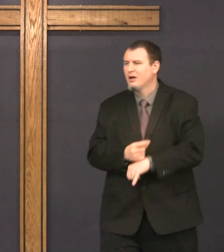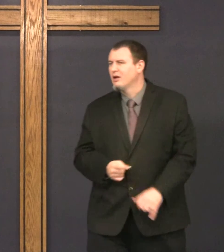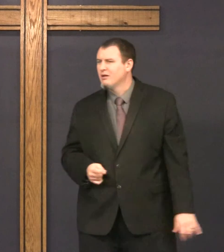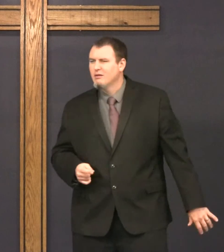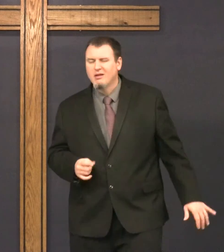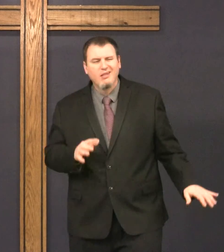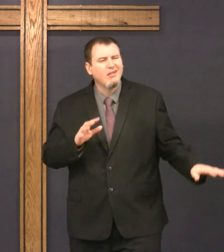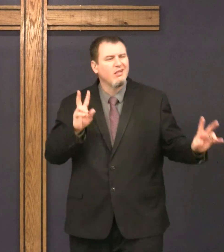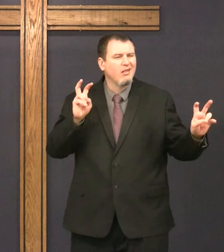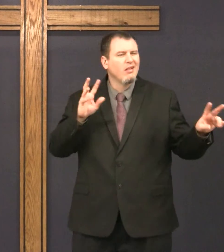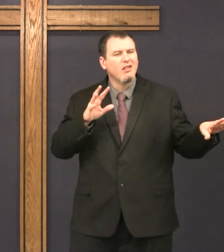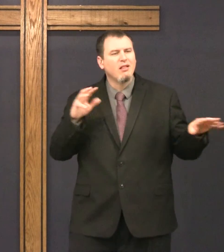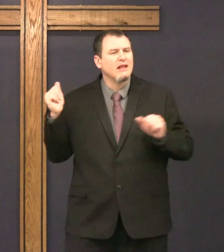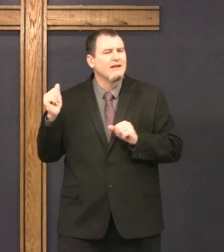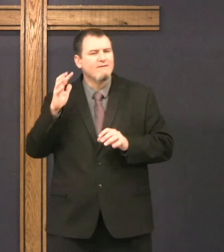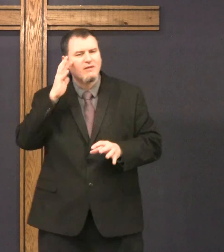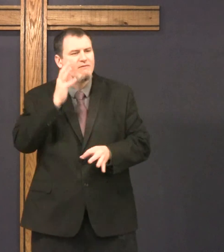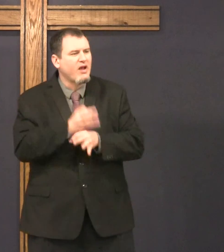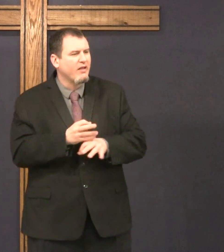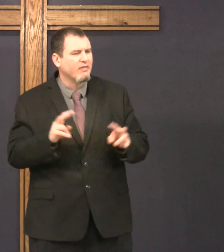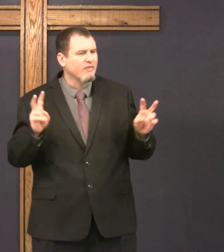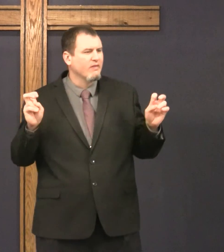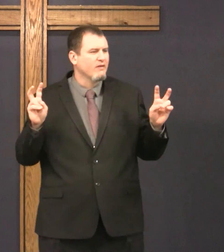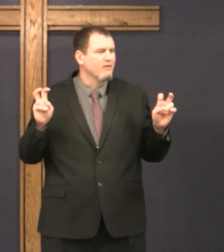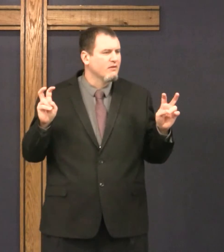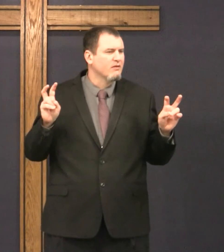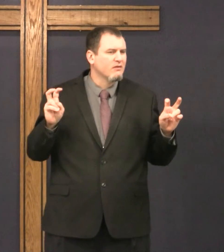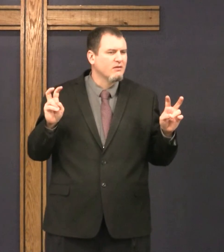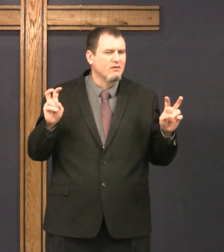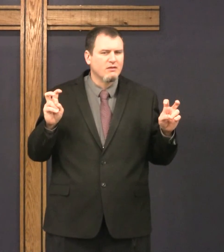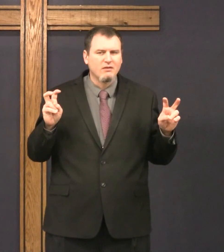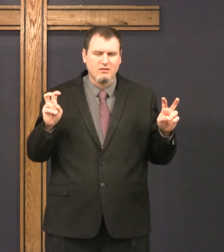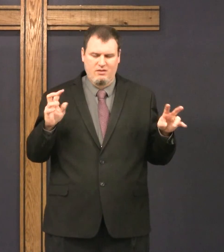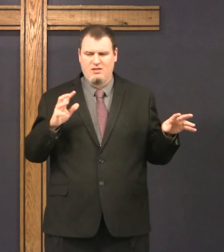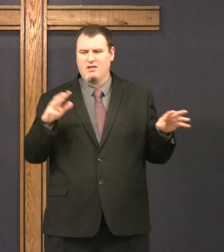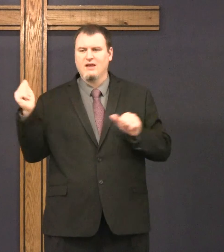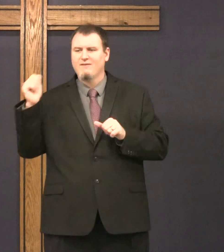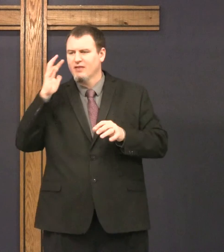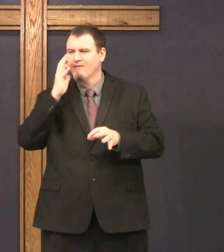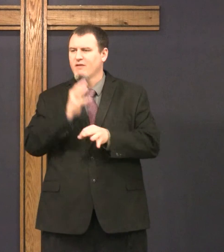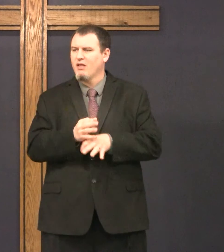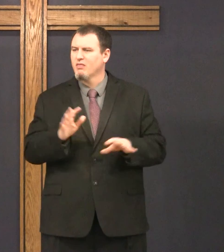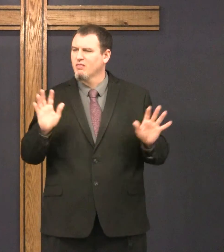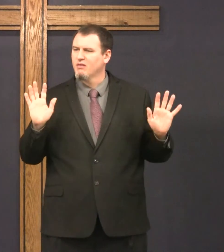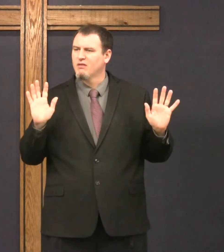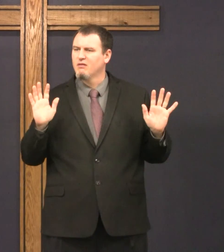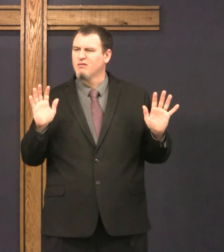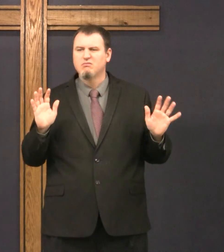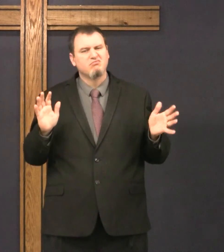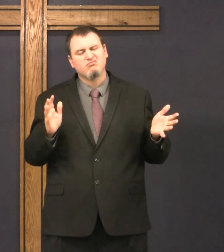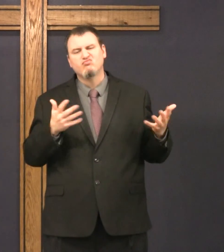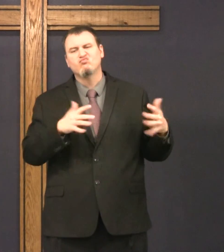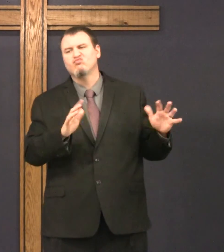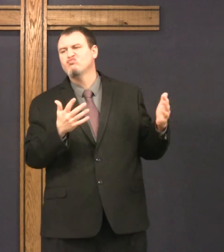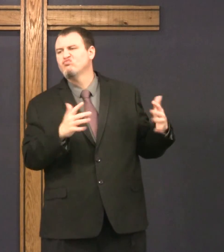I see some people today who have left and faith. They have left and